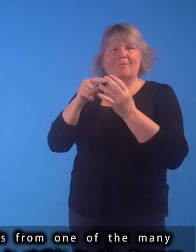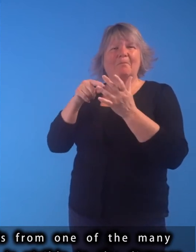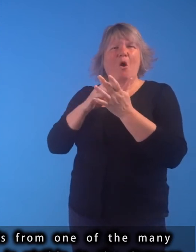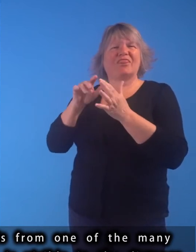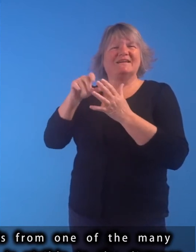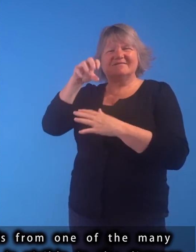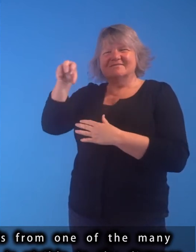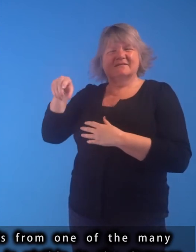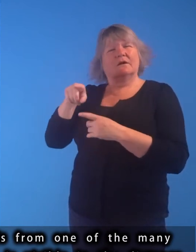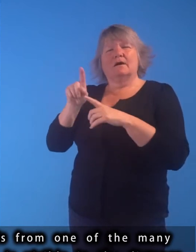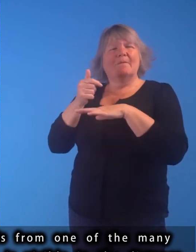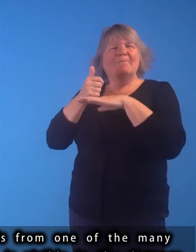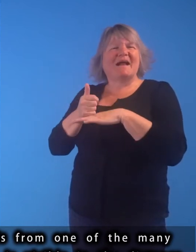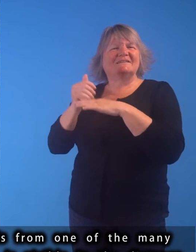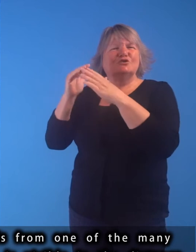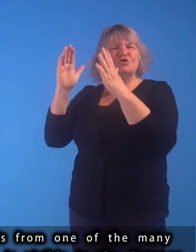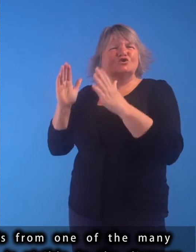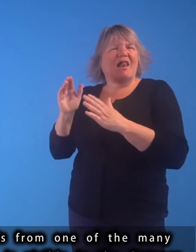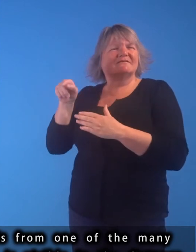-west train line is visible in the distance.